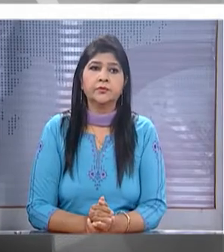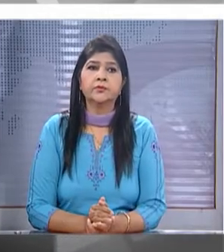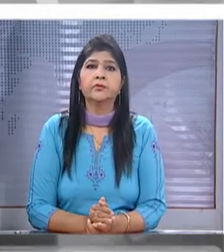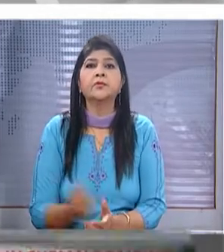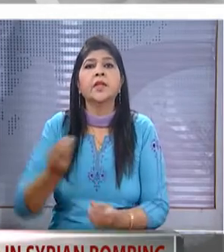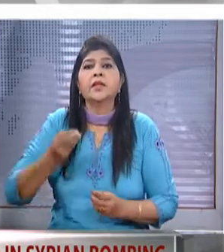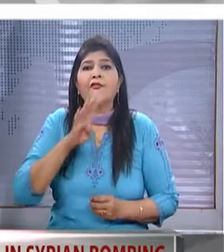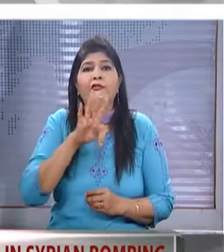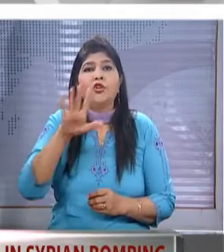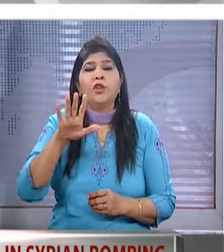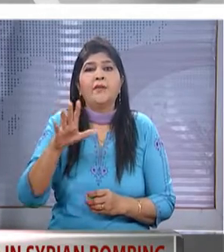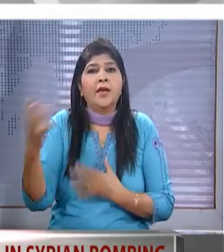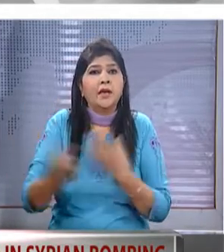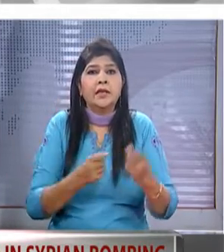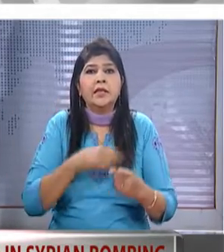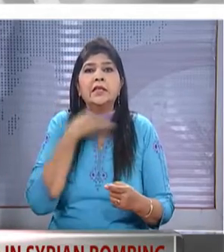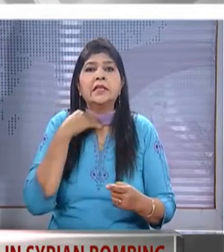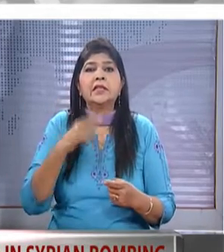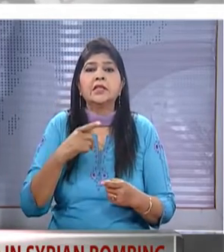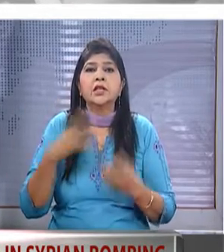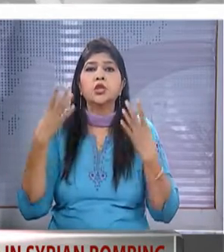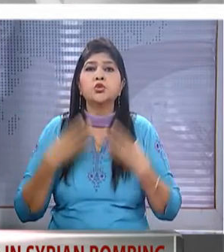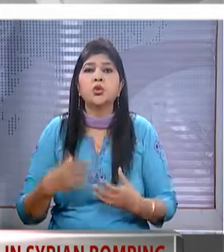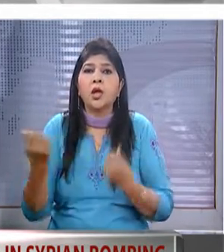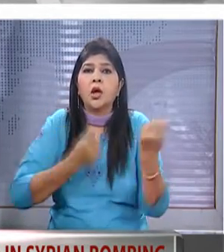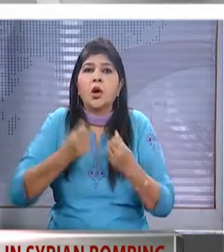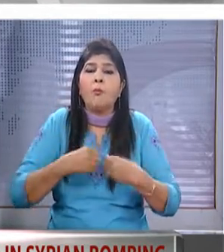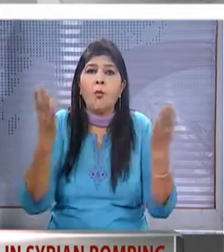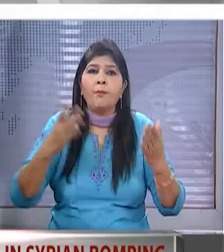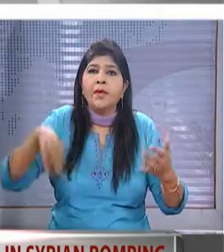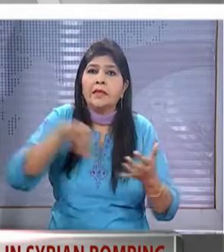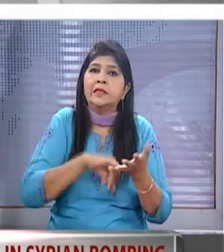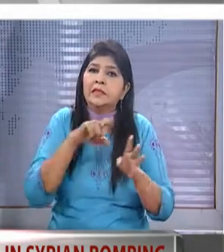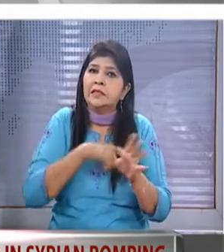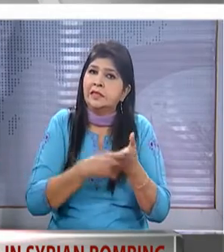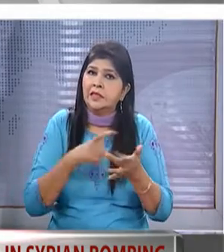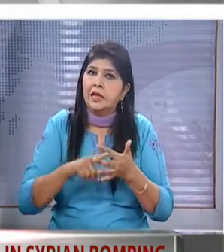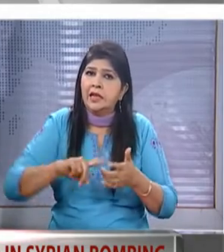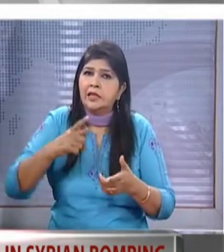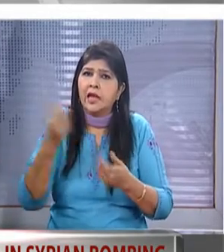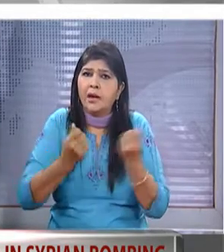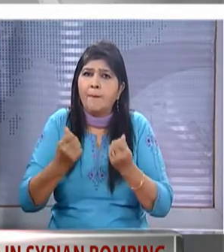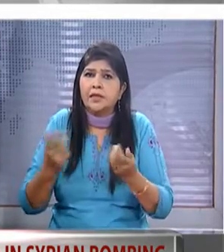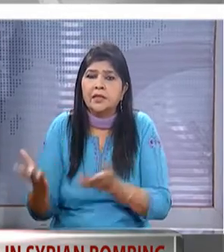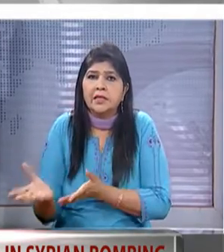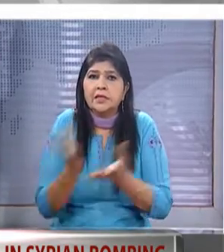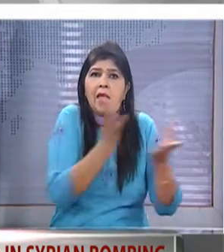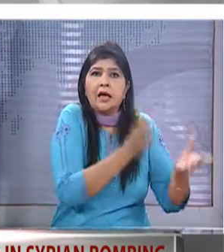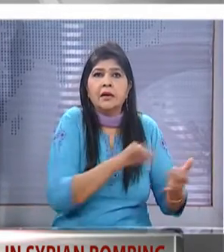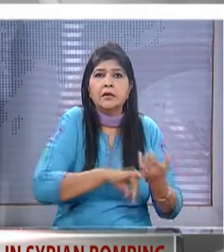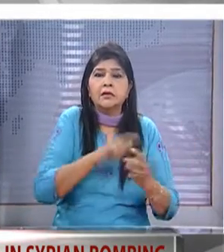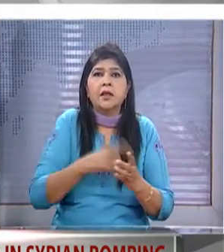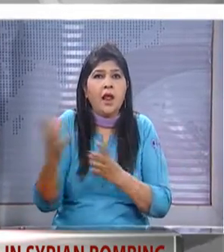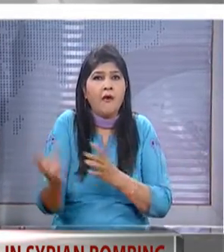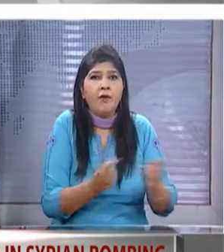at least 45 evacuees killed in a suicide car bombing in syria the rebels targeted the buses carrying syrians evacuated